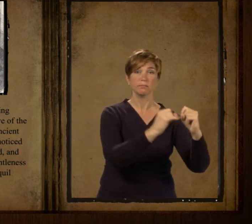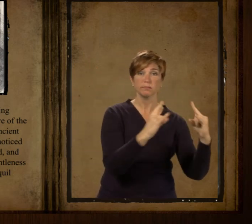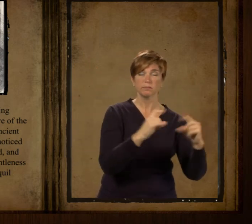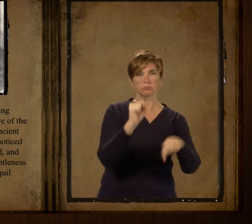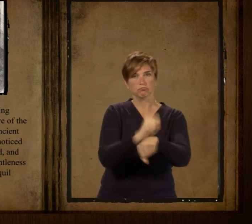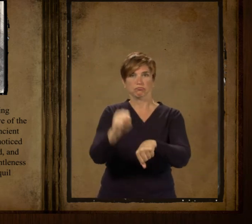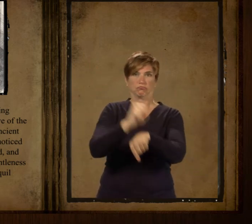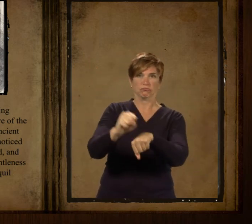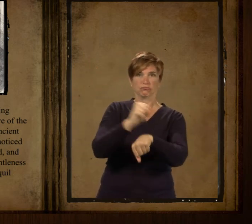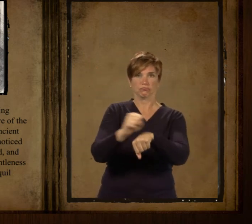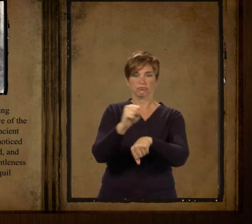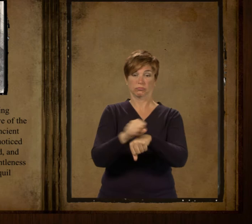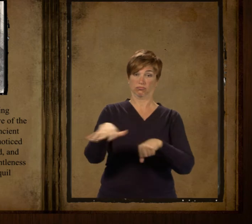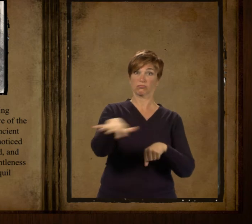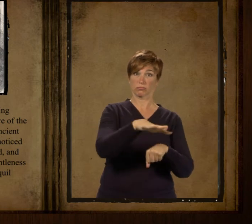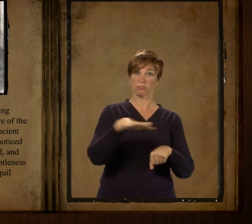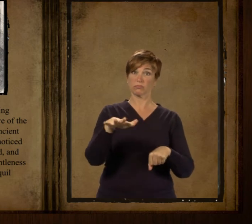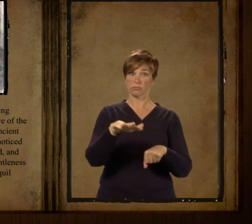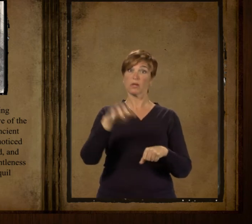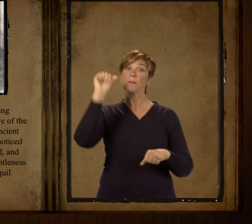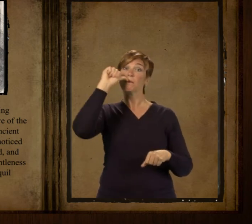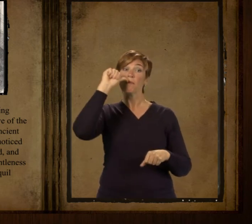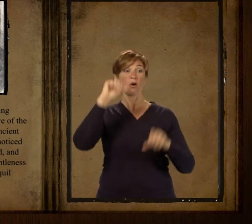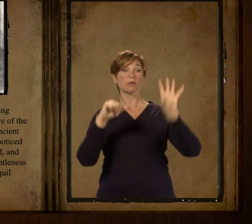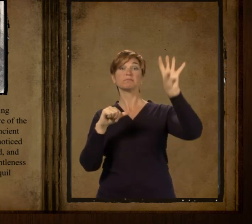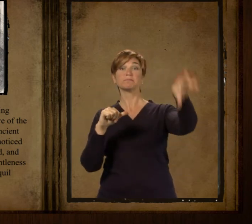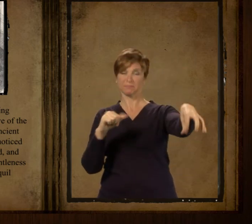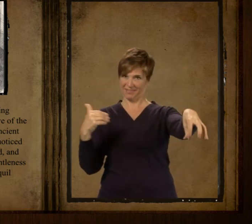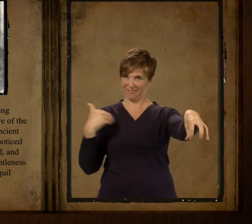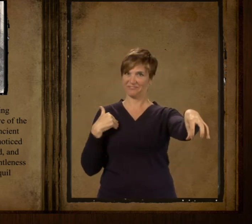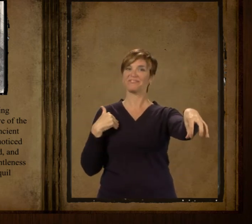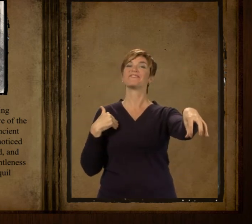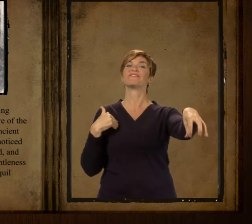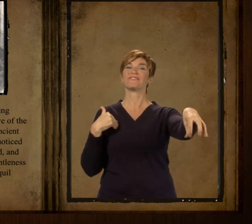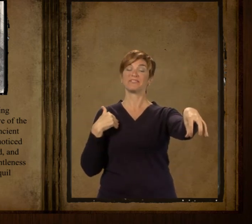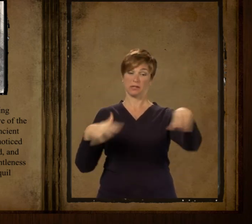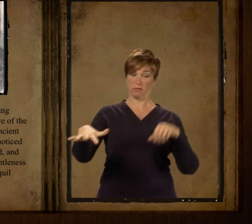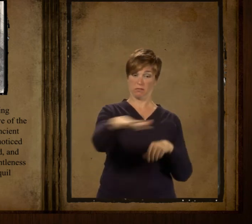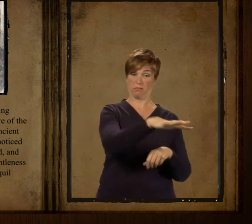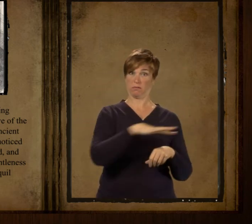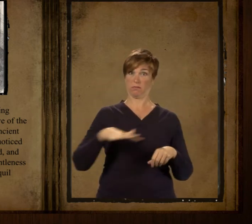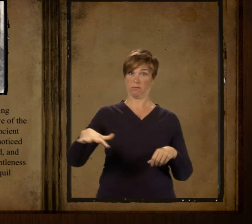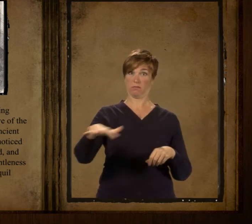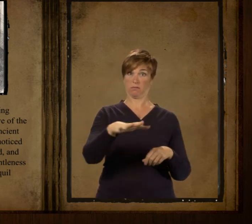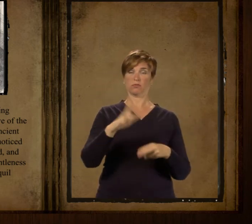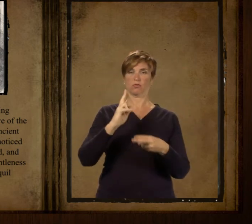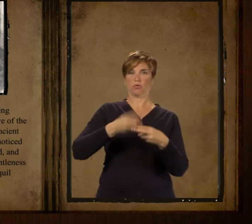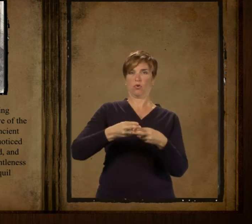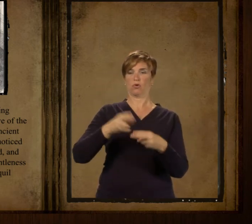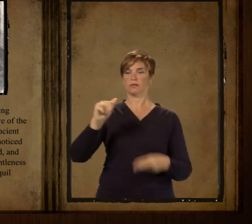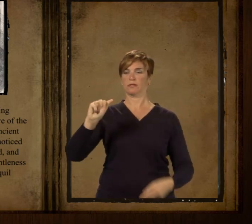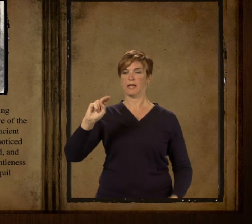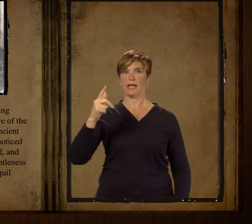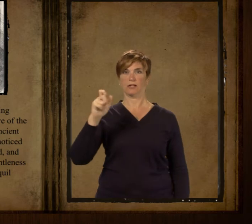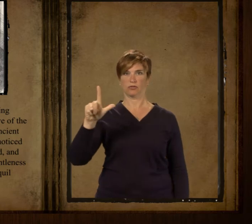I found Simon Wheeler dozing comfortably by the barroom stove of the old,